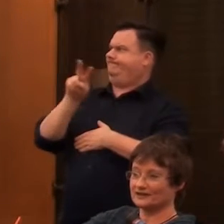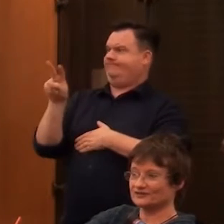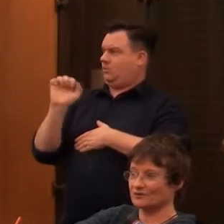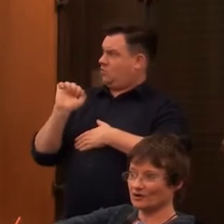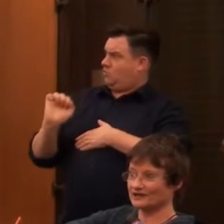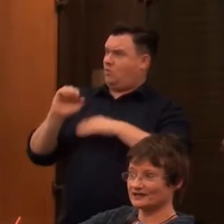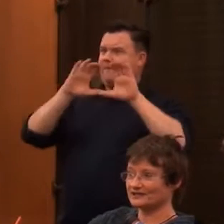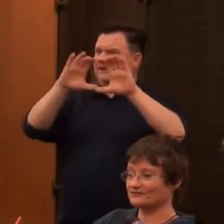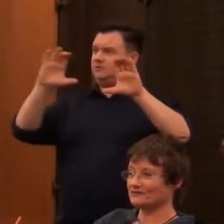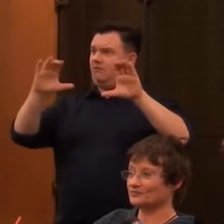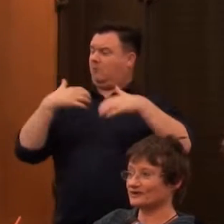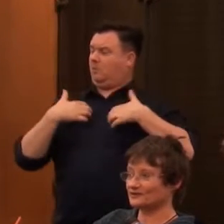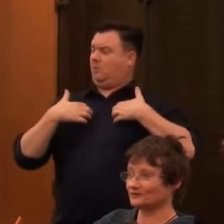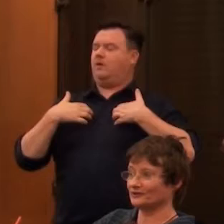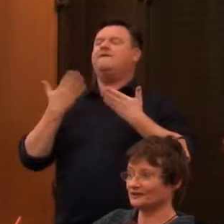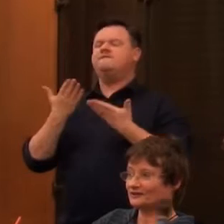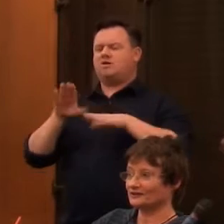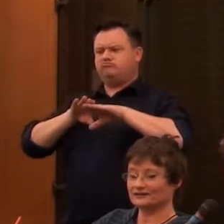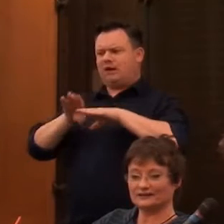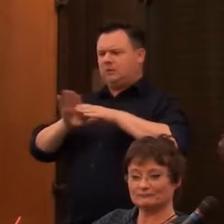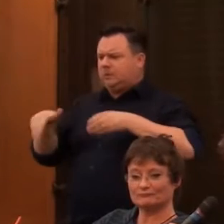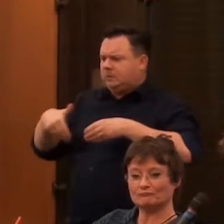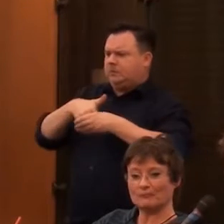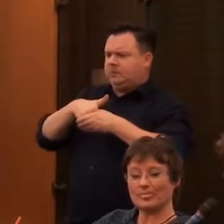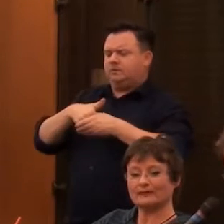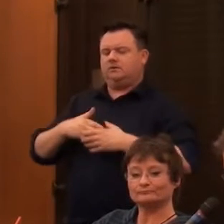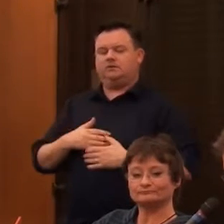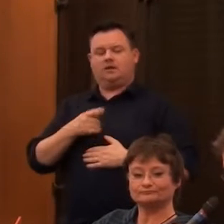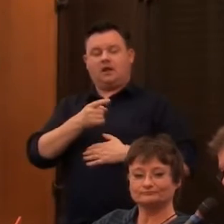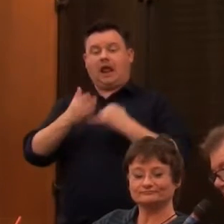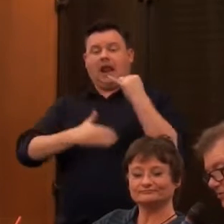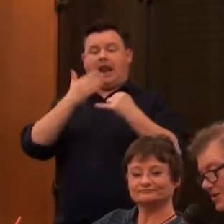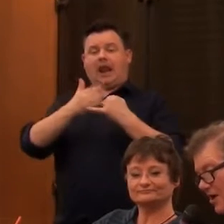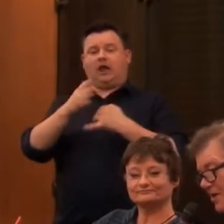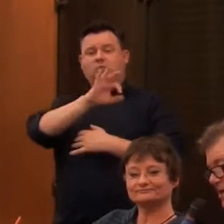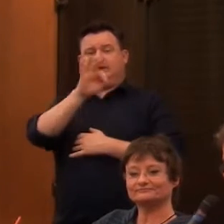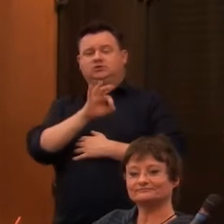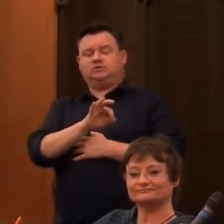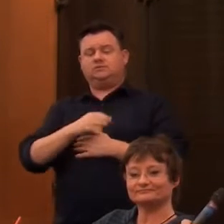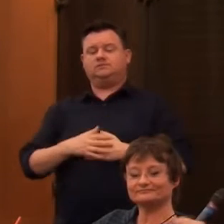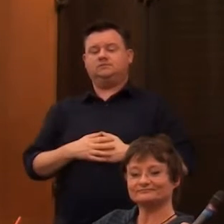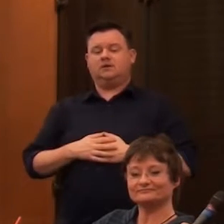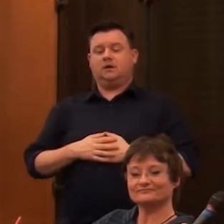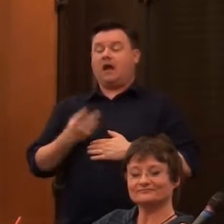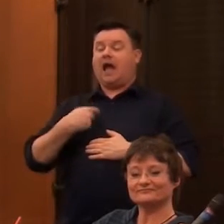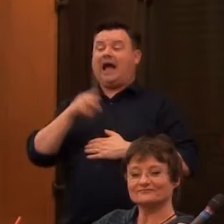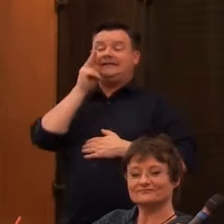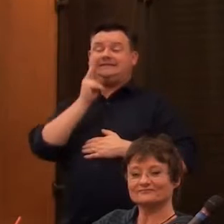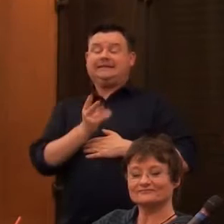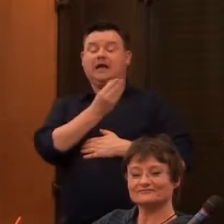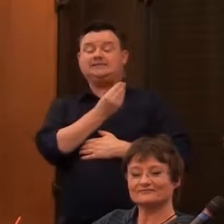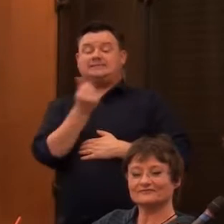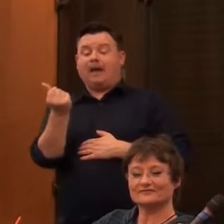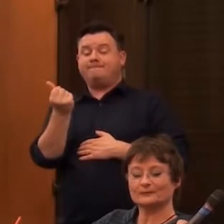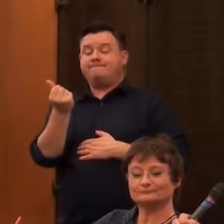of them. It's very practical. And the last question, as we're time on time. I see that on some of these